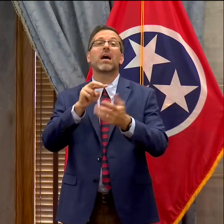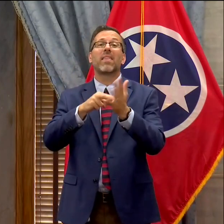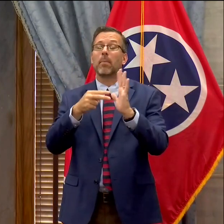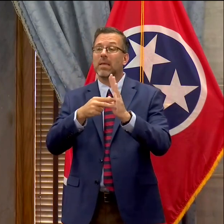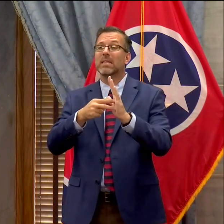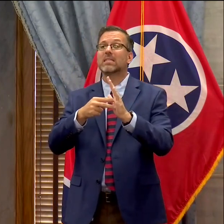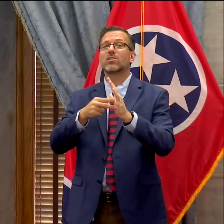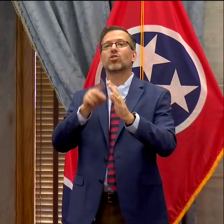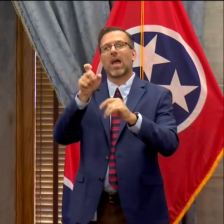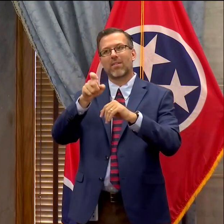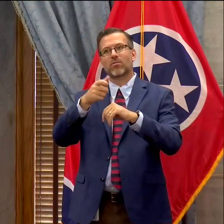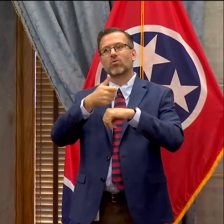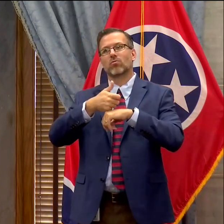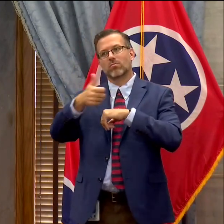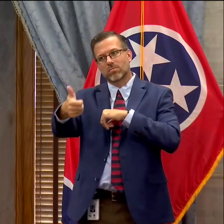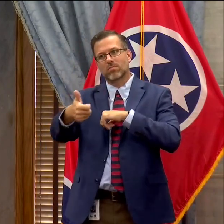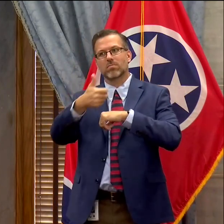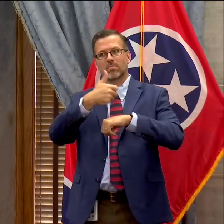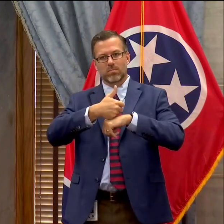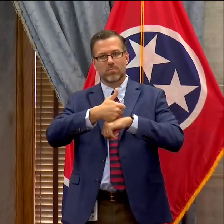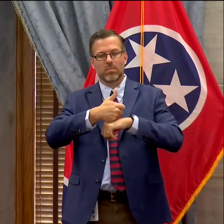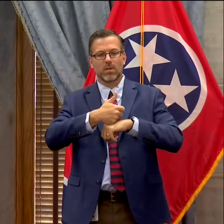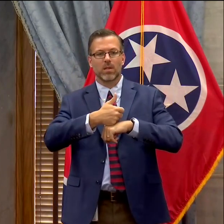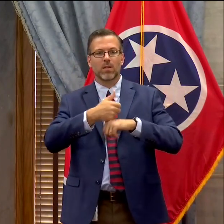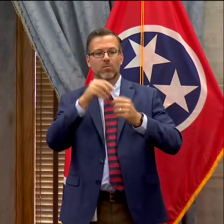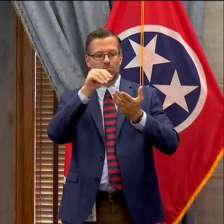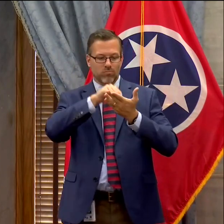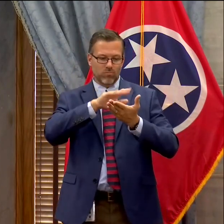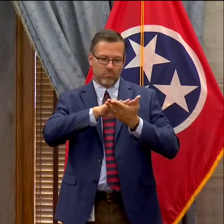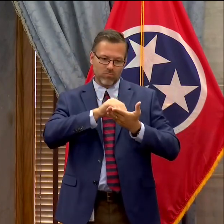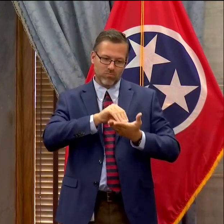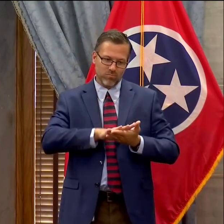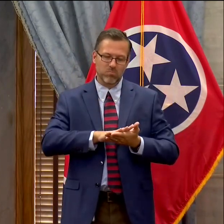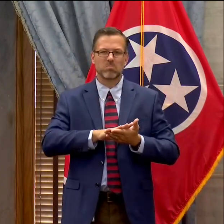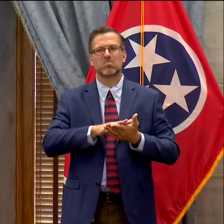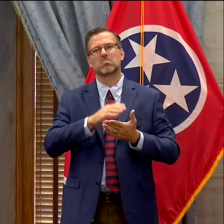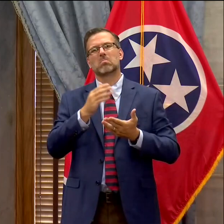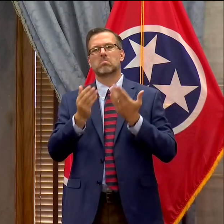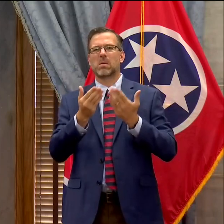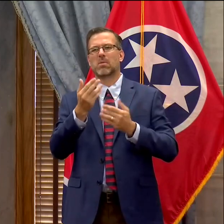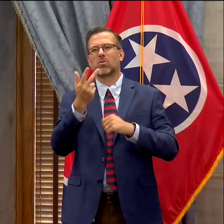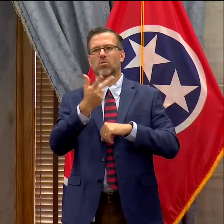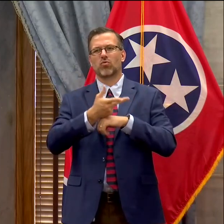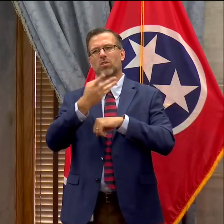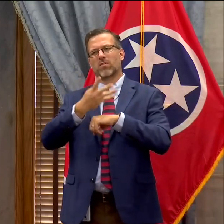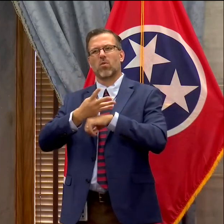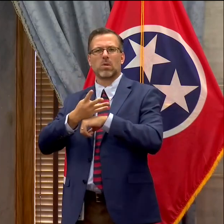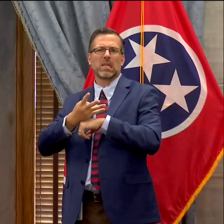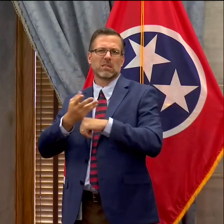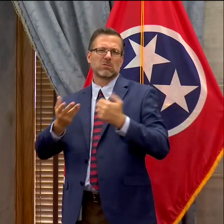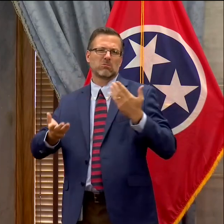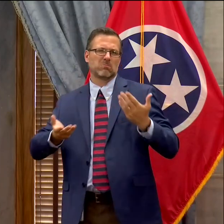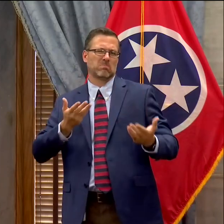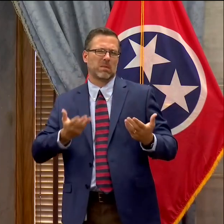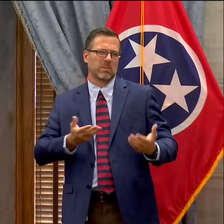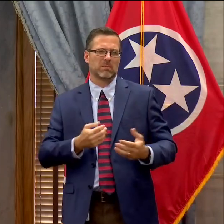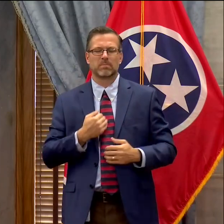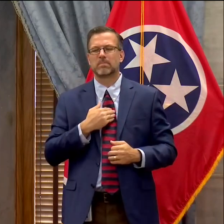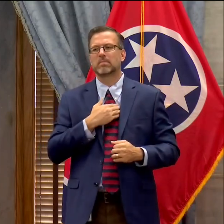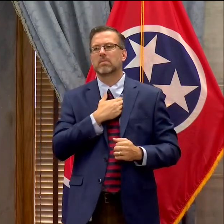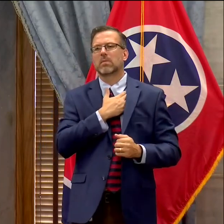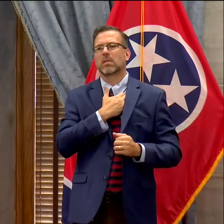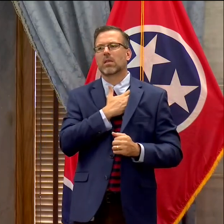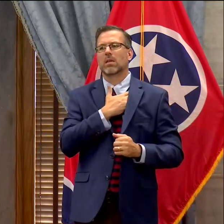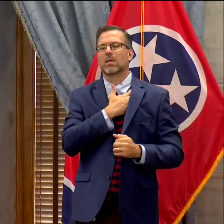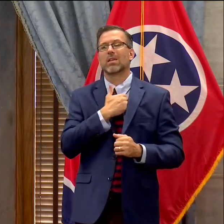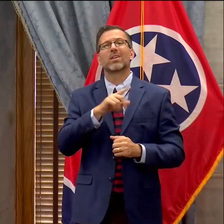for reporting and calling, but the statewide average is down. And so I will remind you